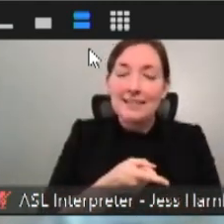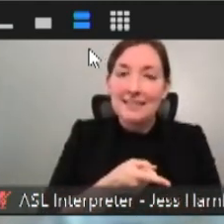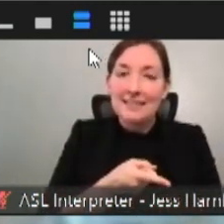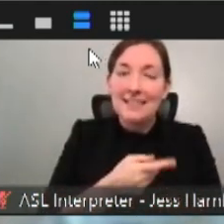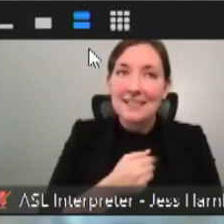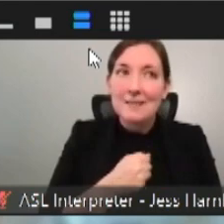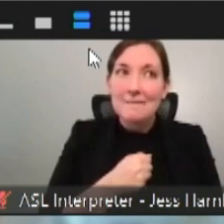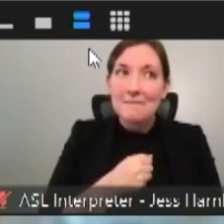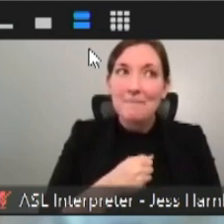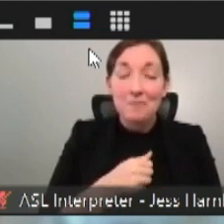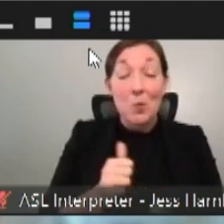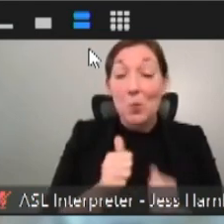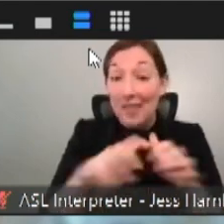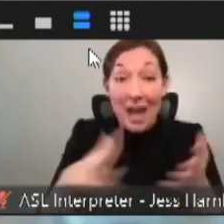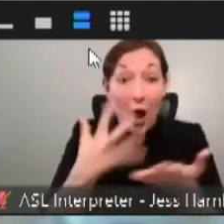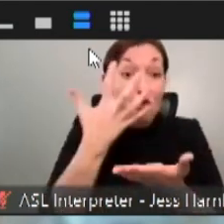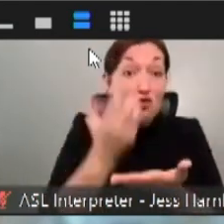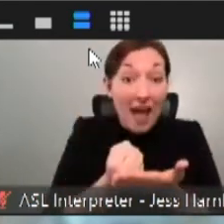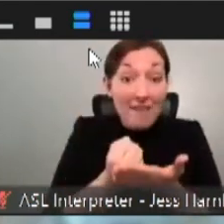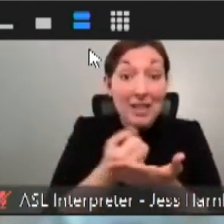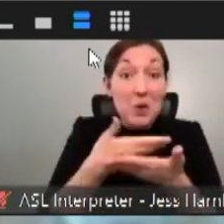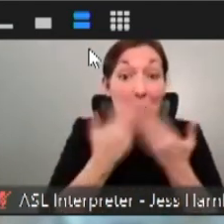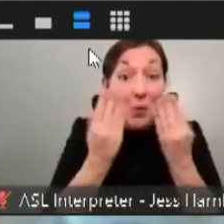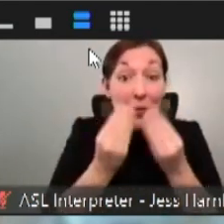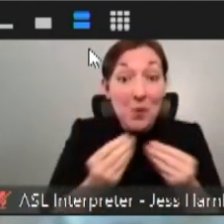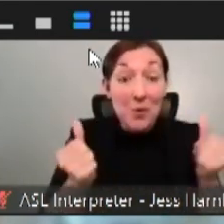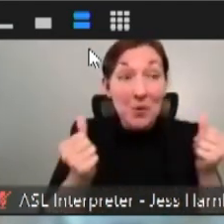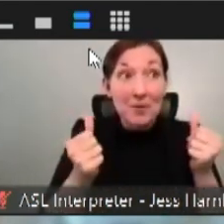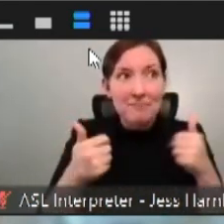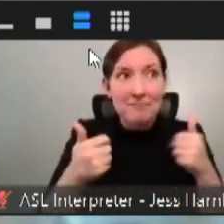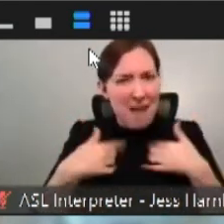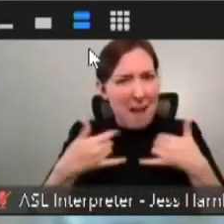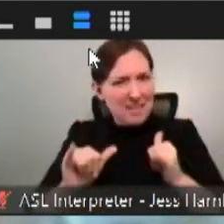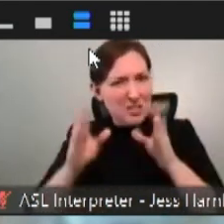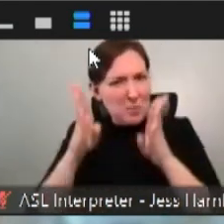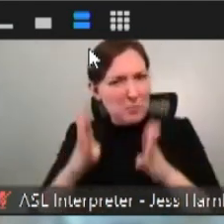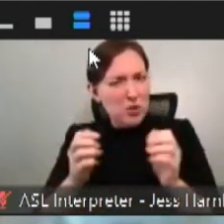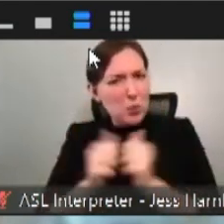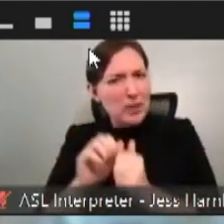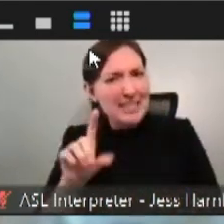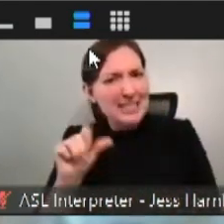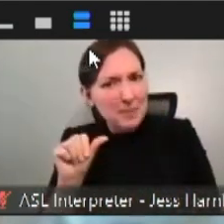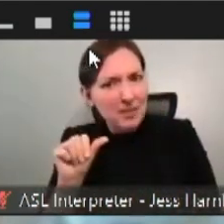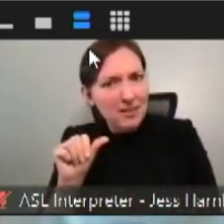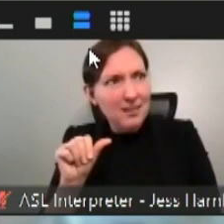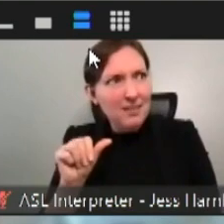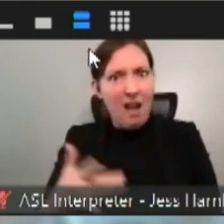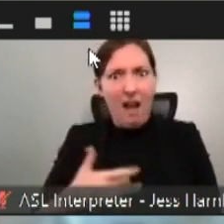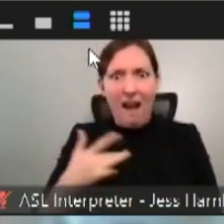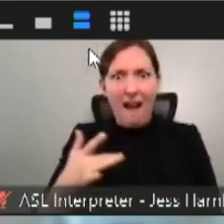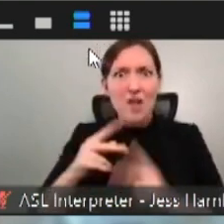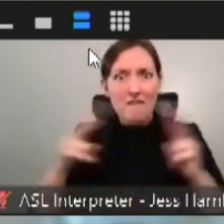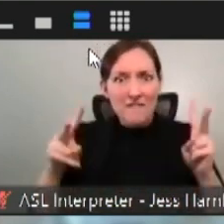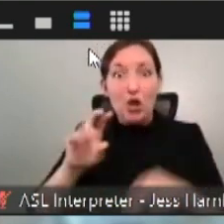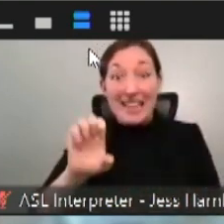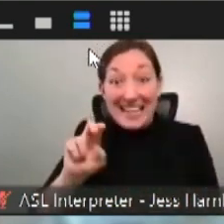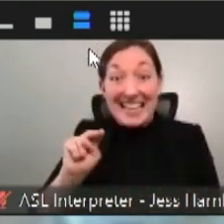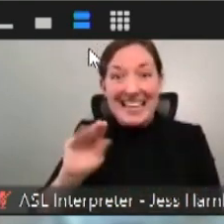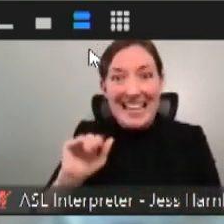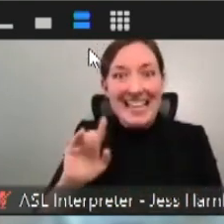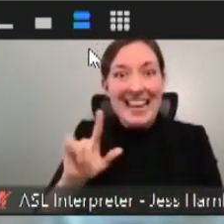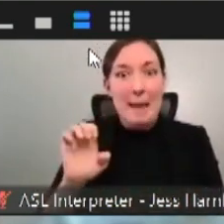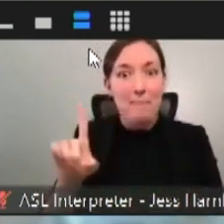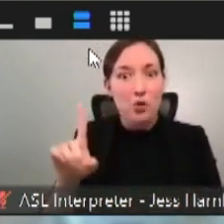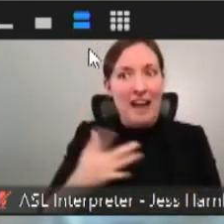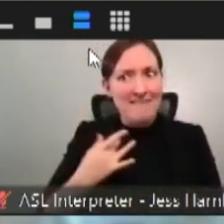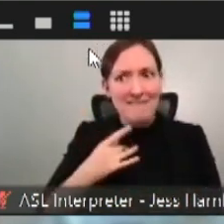And without gravity, am I a person with a disability? I found myself to be super-enabled. And so, I